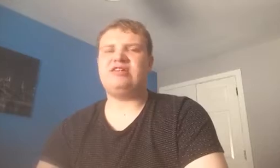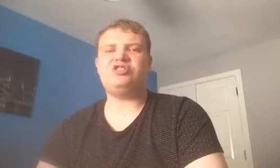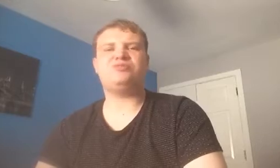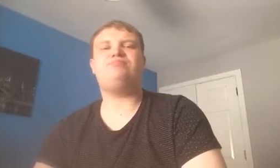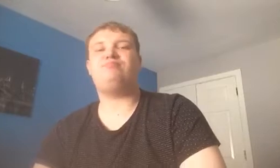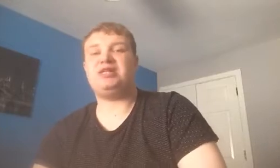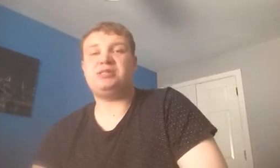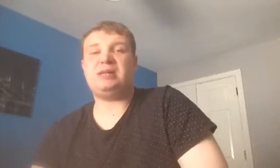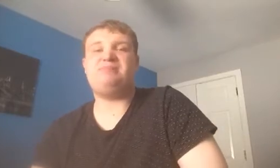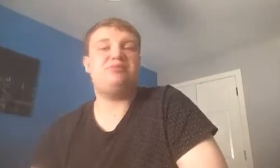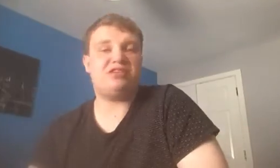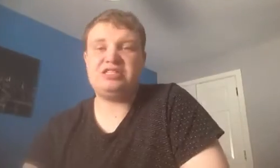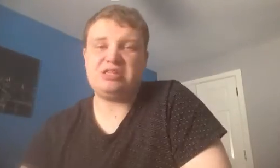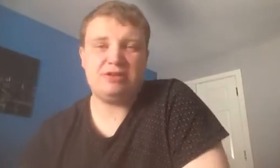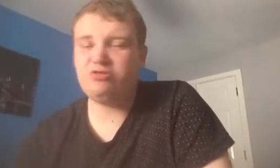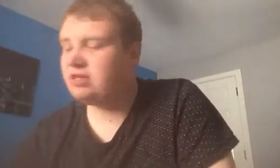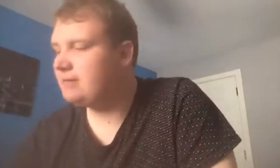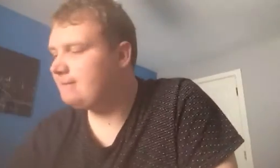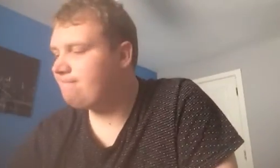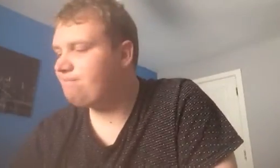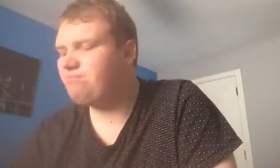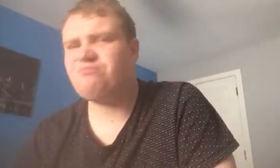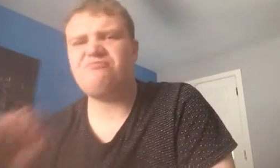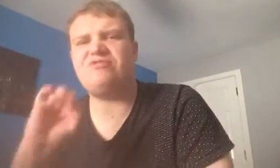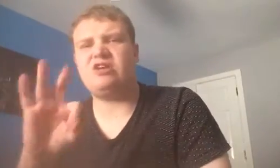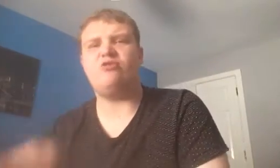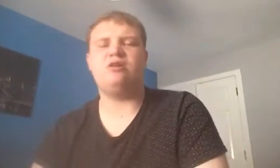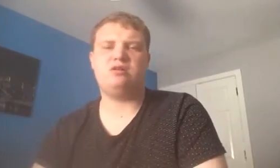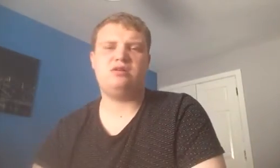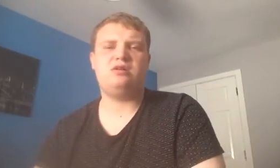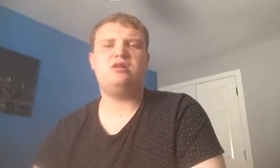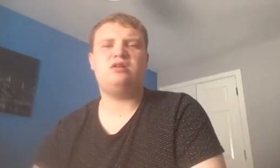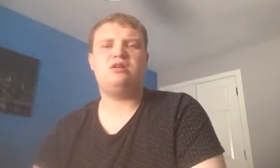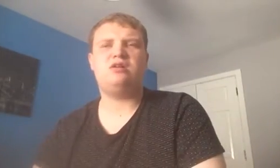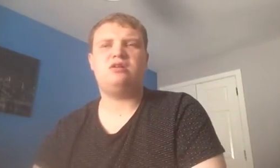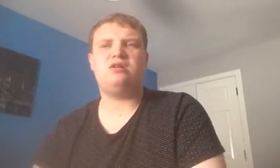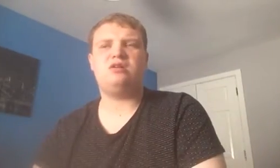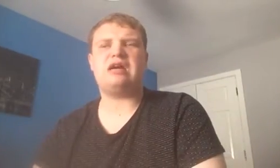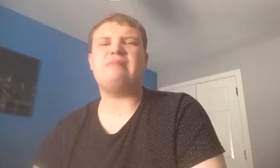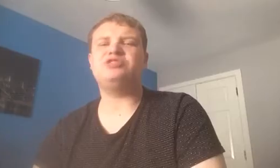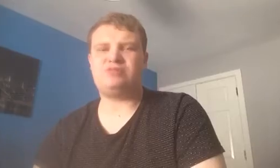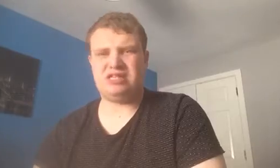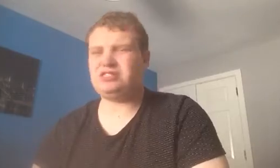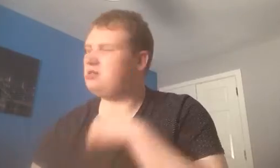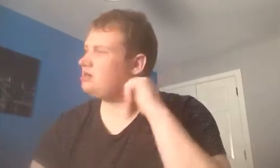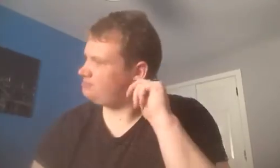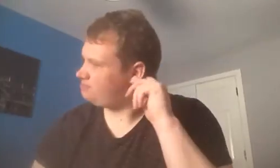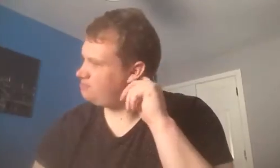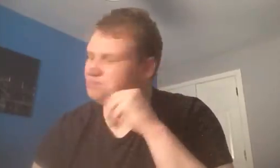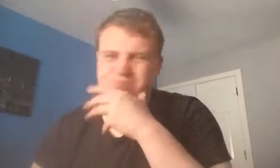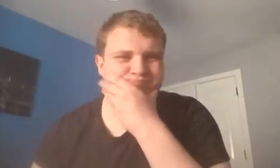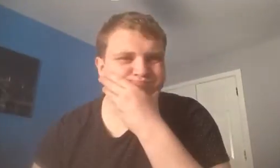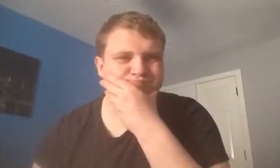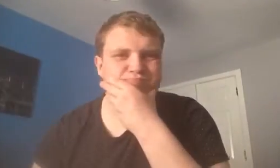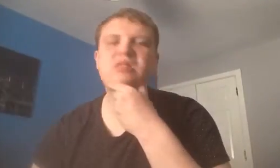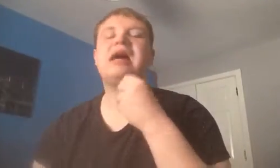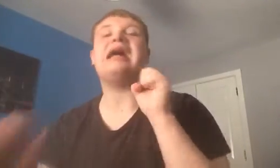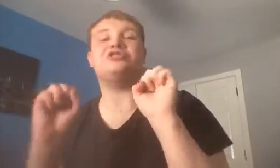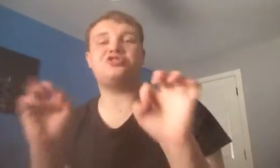Rangers basically priced him out. But, now, I'm surprised at that. As